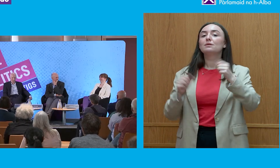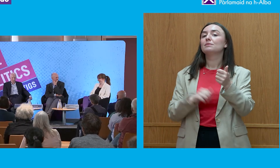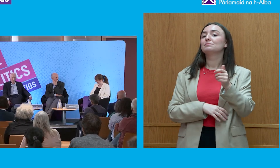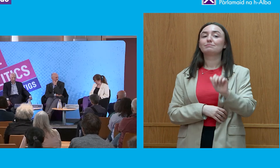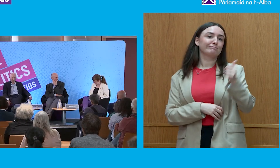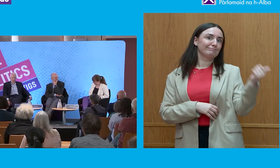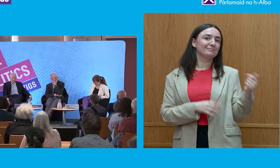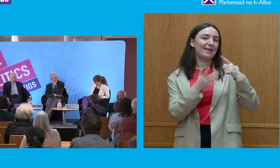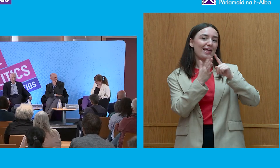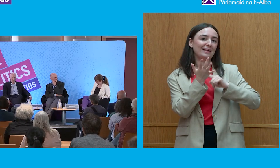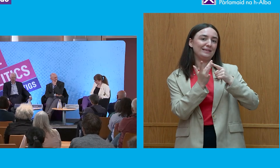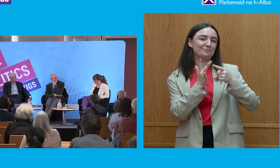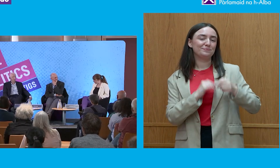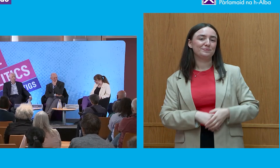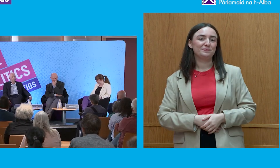Nellie.